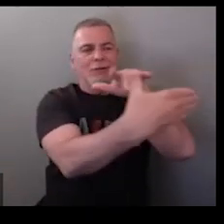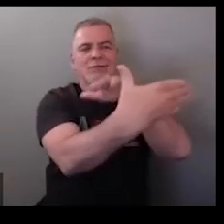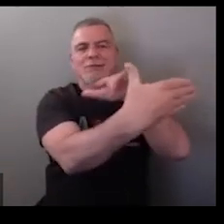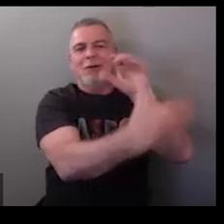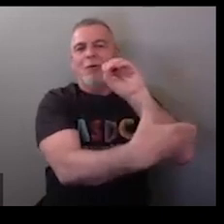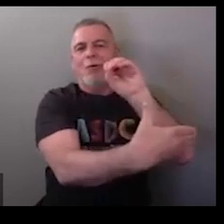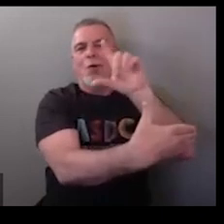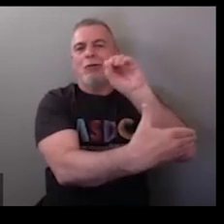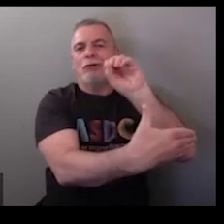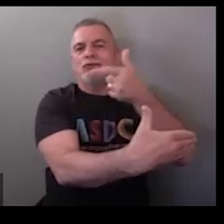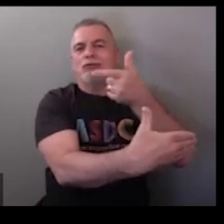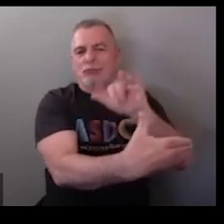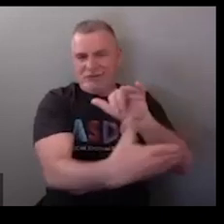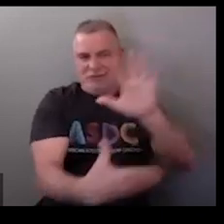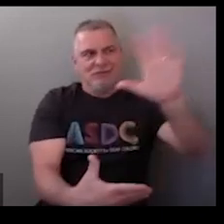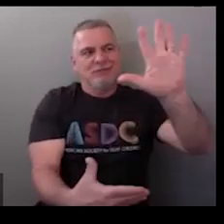do study